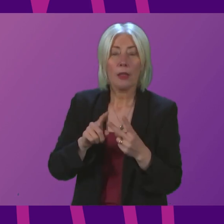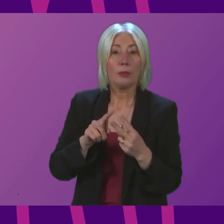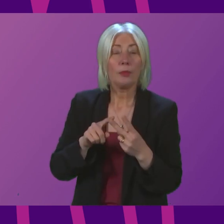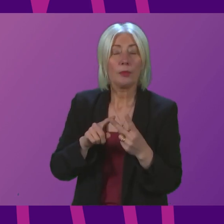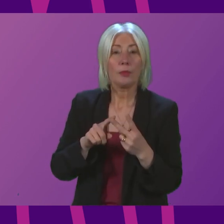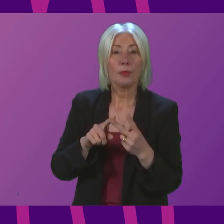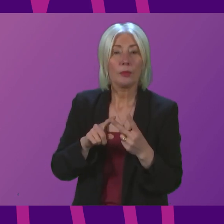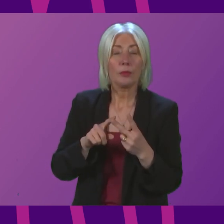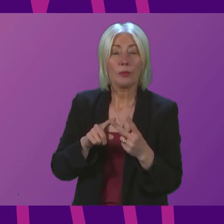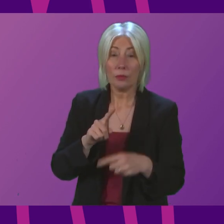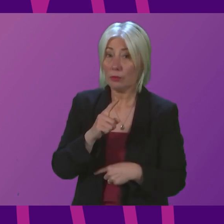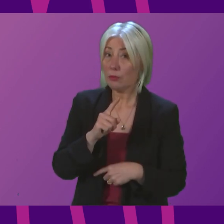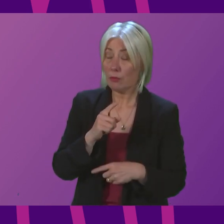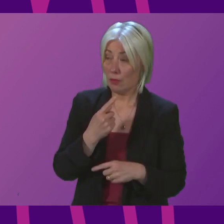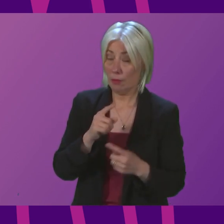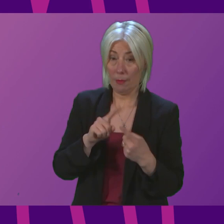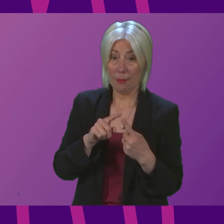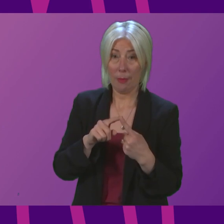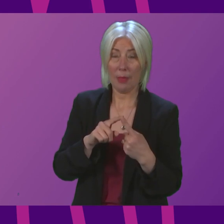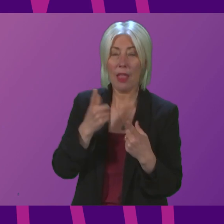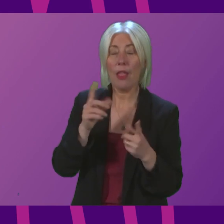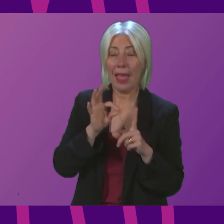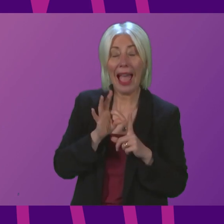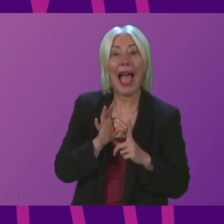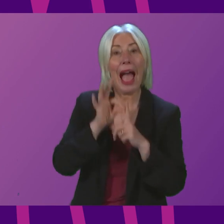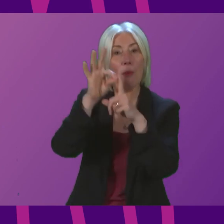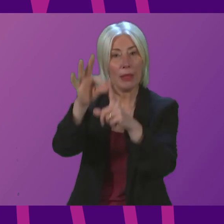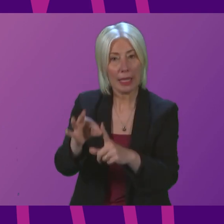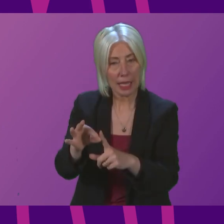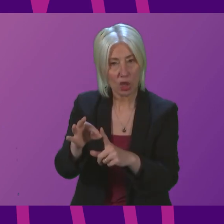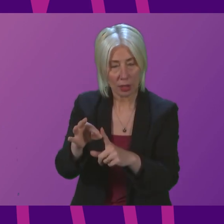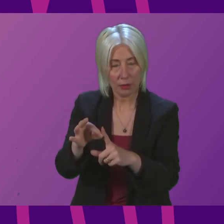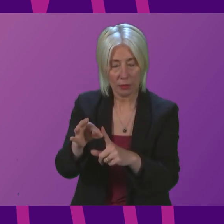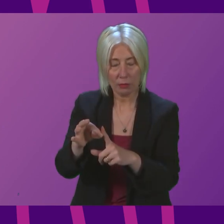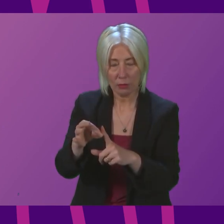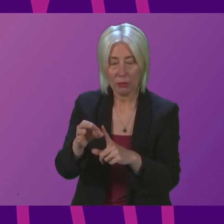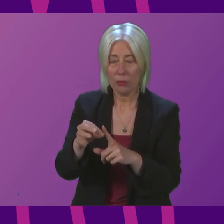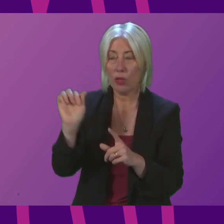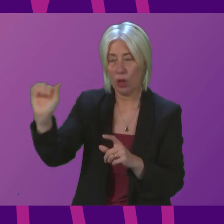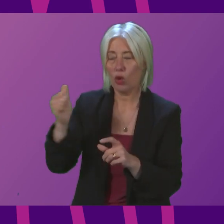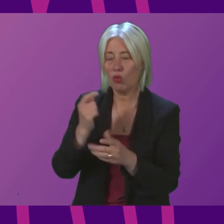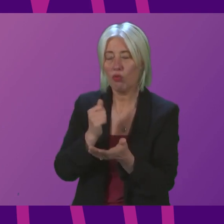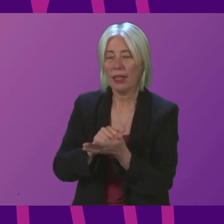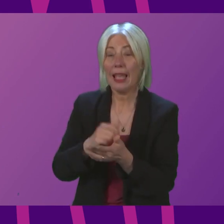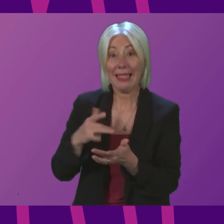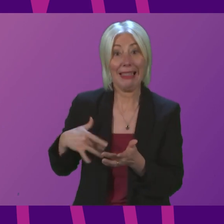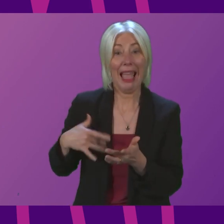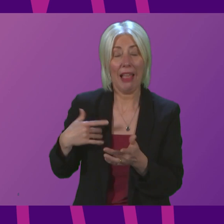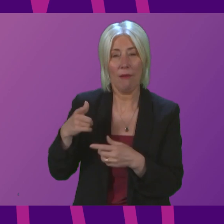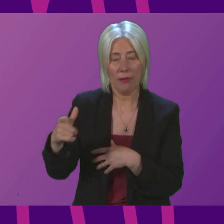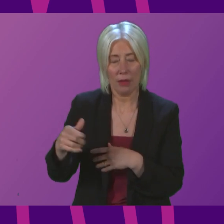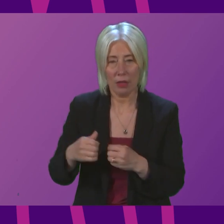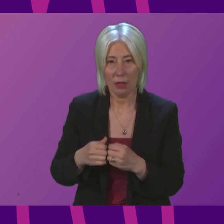that, obviously, the individual application that Sharon Dowie is referring to is a live planning application, so it would be